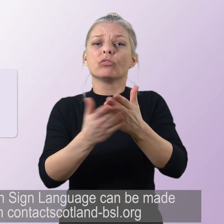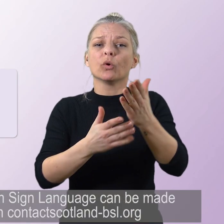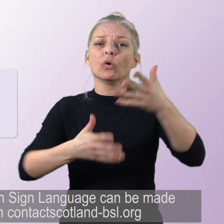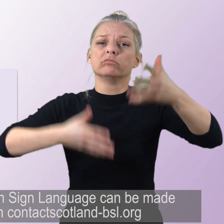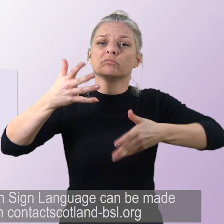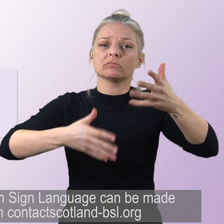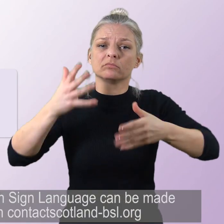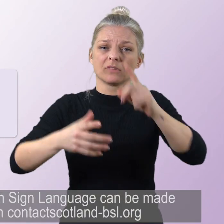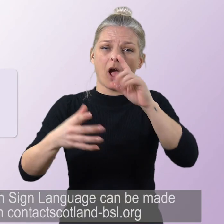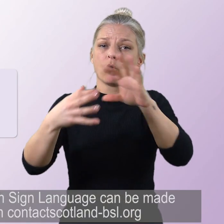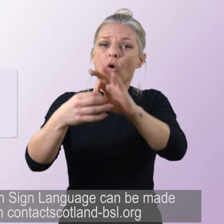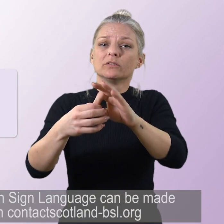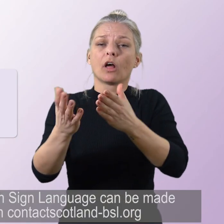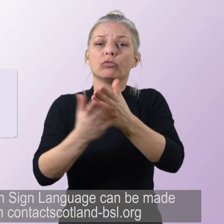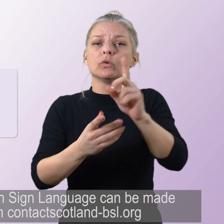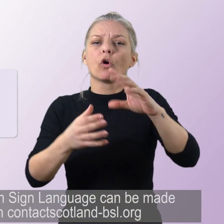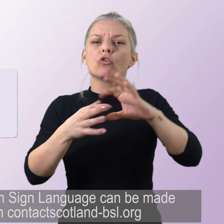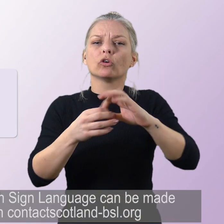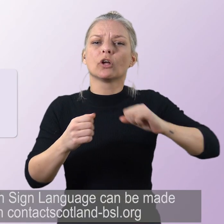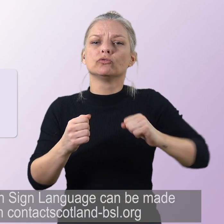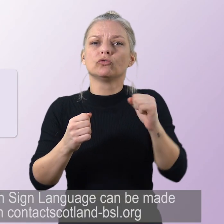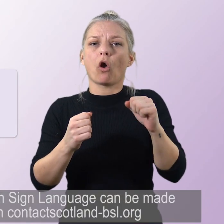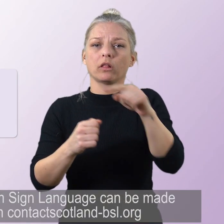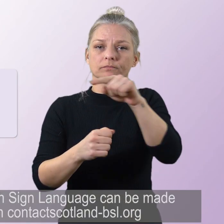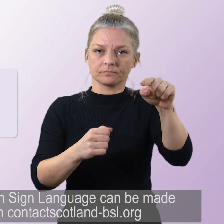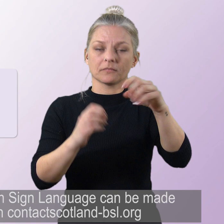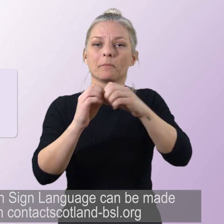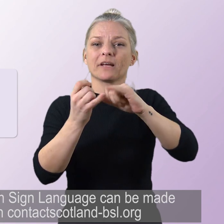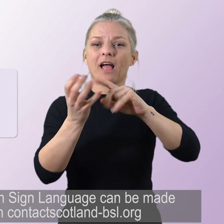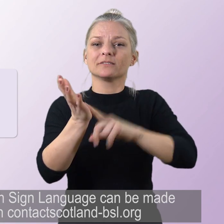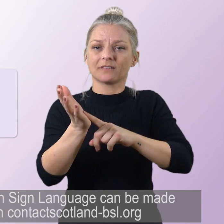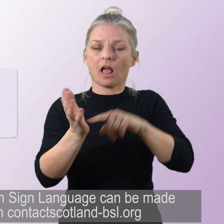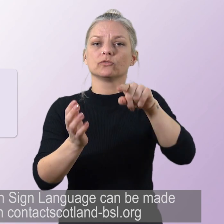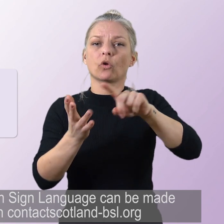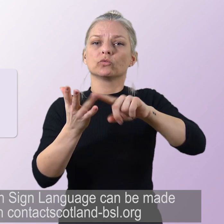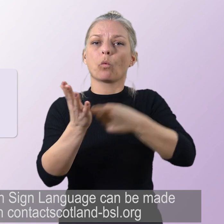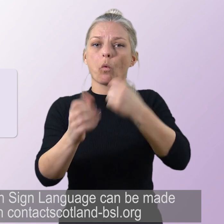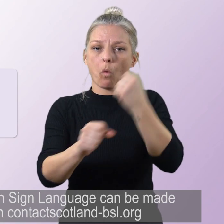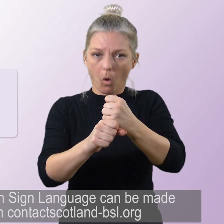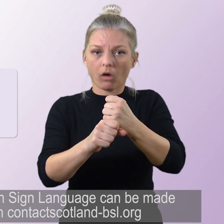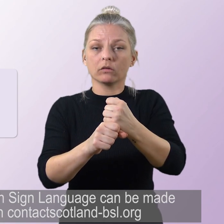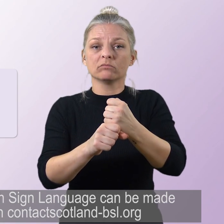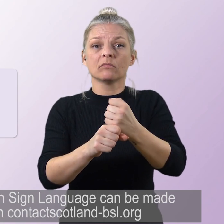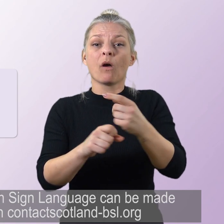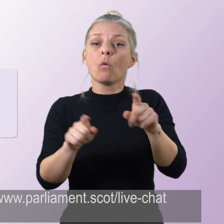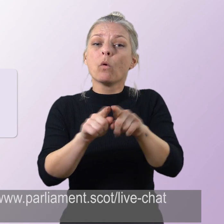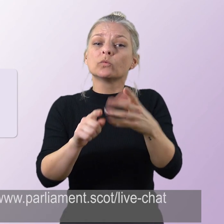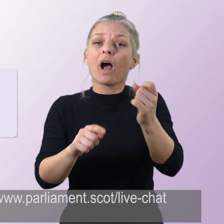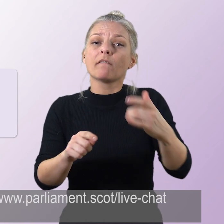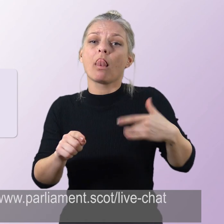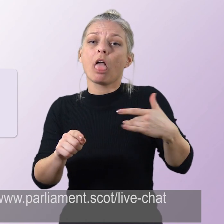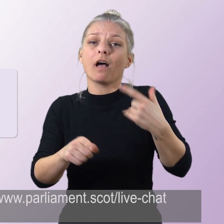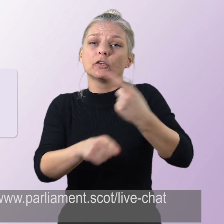Sign Language can be made through contactscotlandbsl.org Live chat